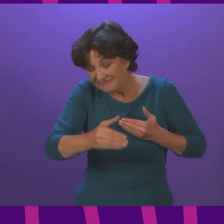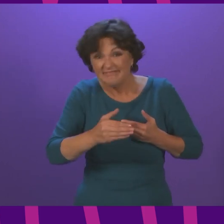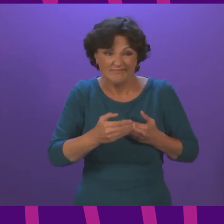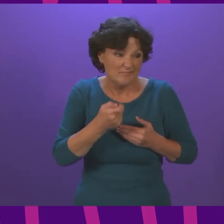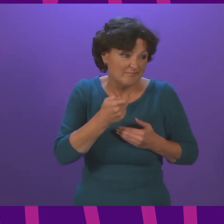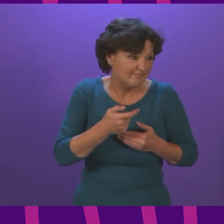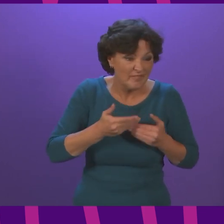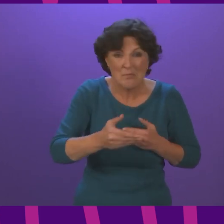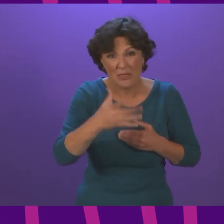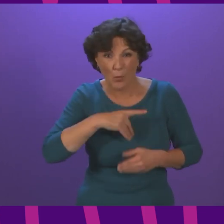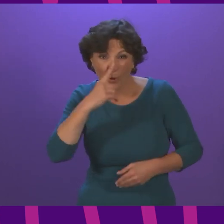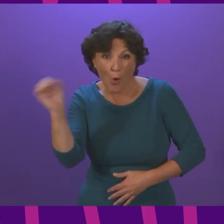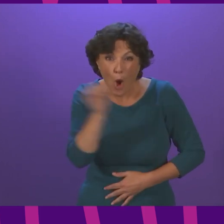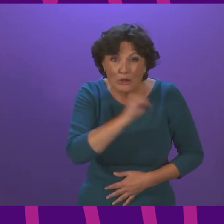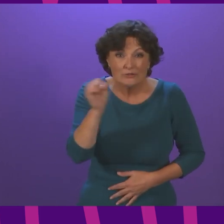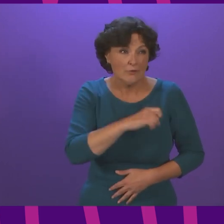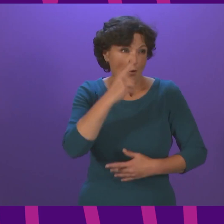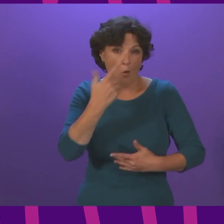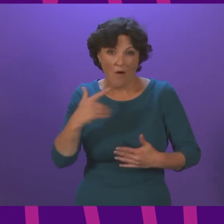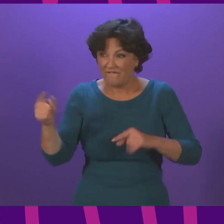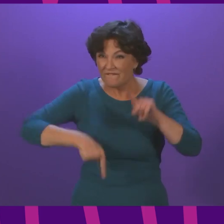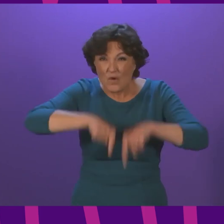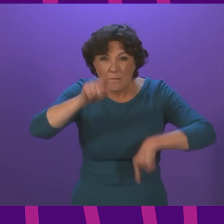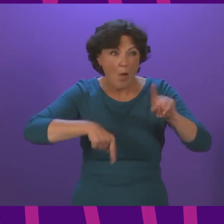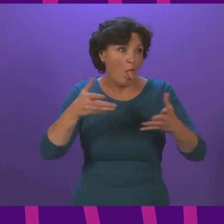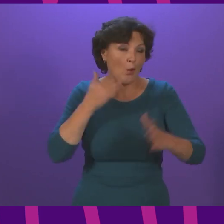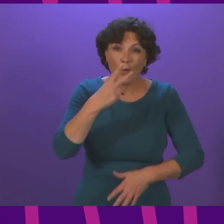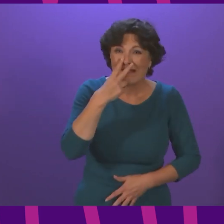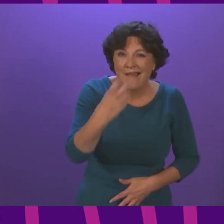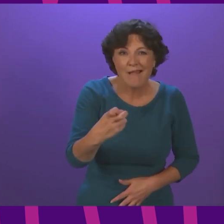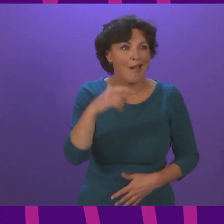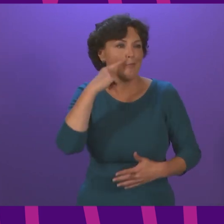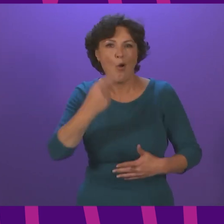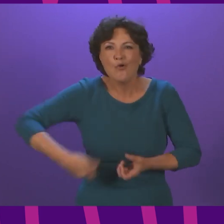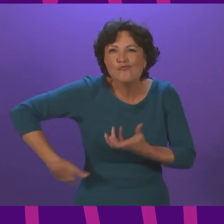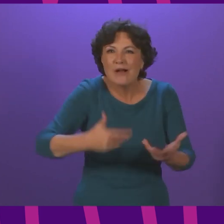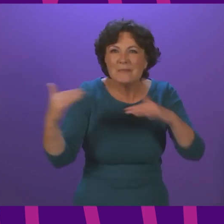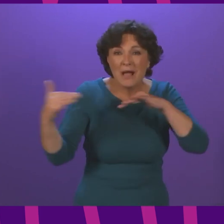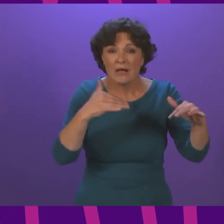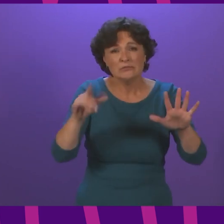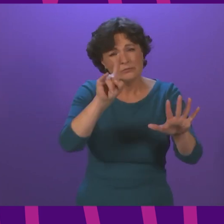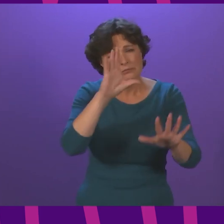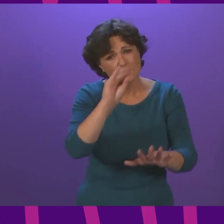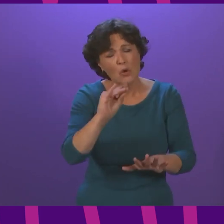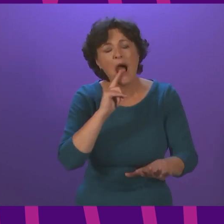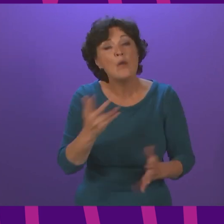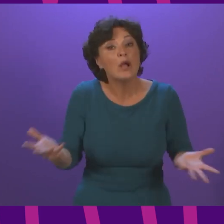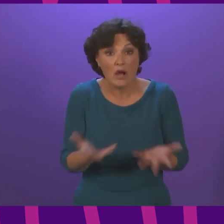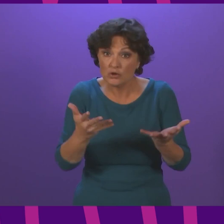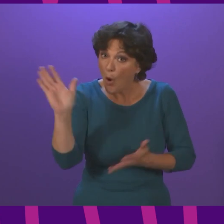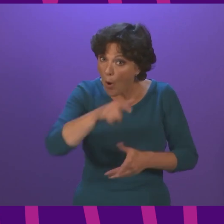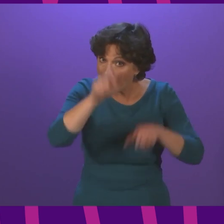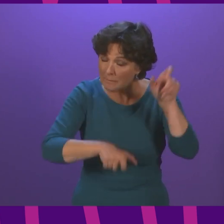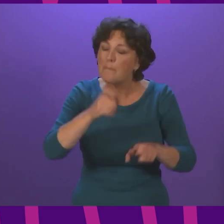or go to a big football or rugby match or visit a nightclub or other late night venue. So I would encourage everyone to get a copy of their vaccination